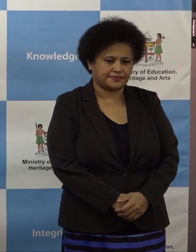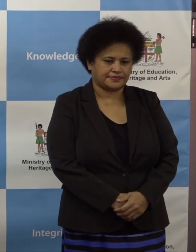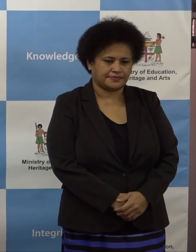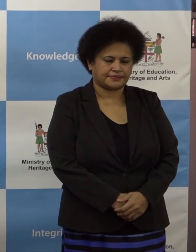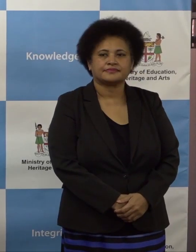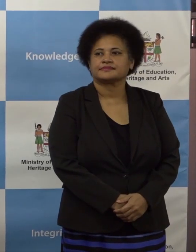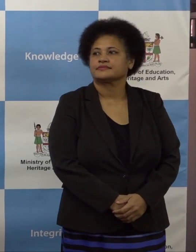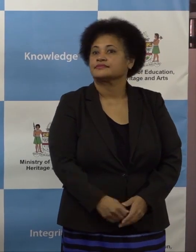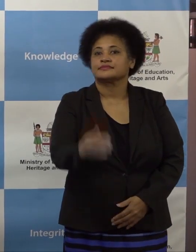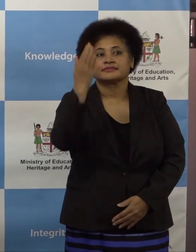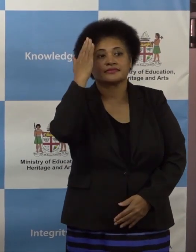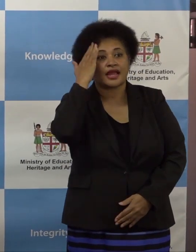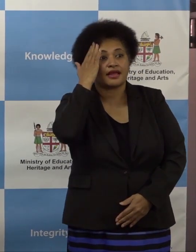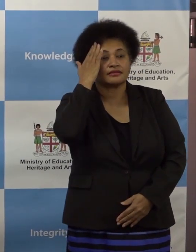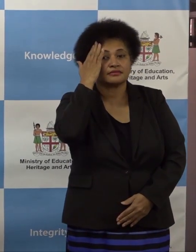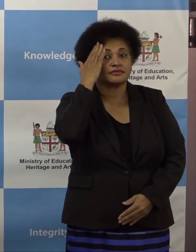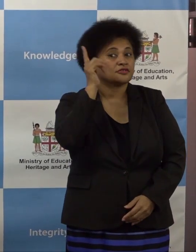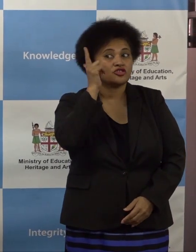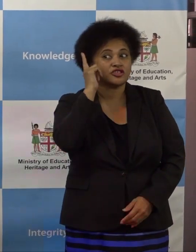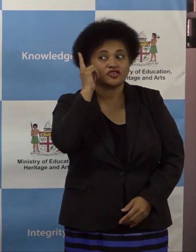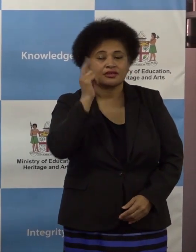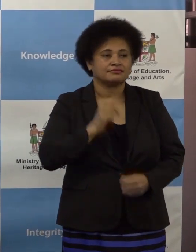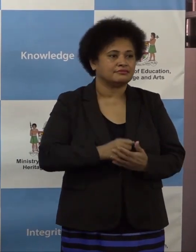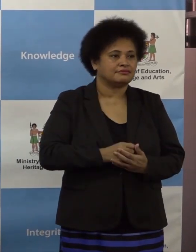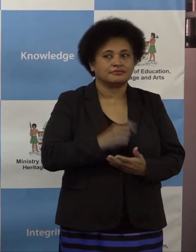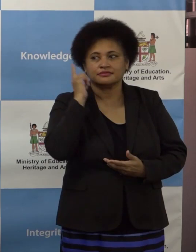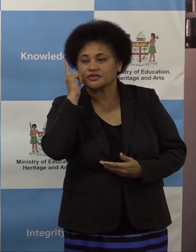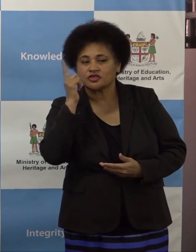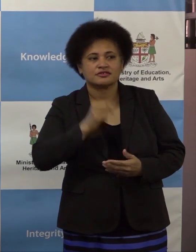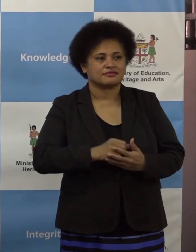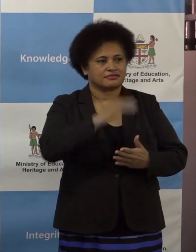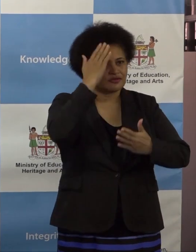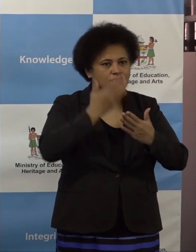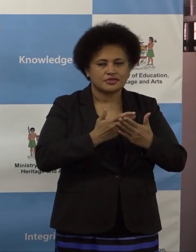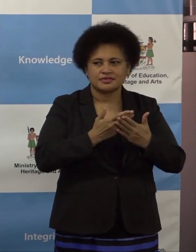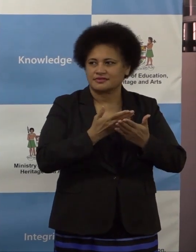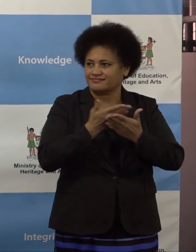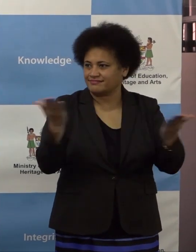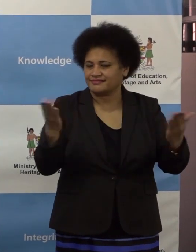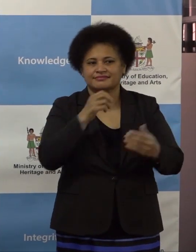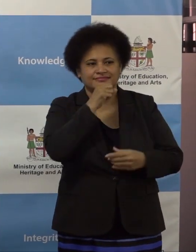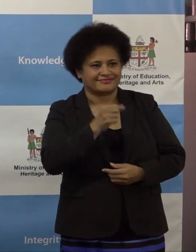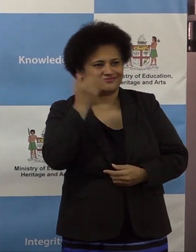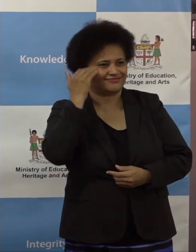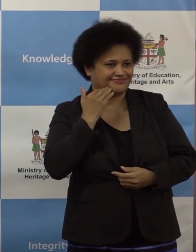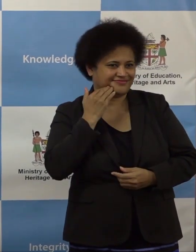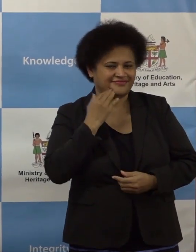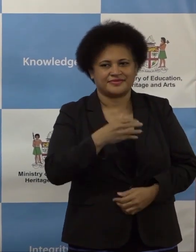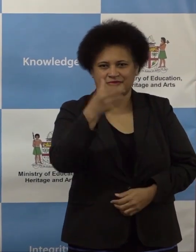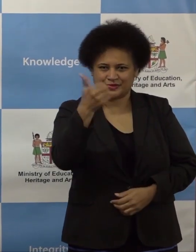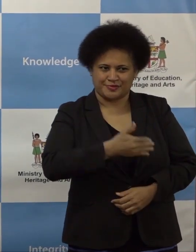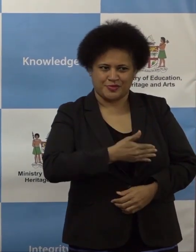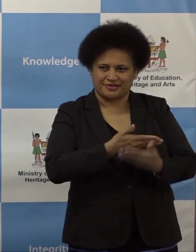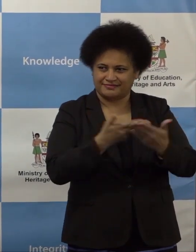The heads of schools, teachers, students, media representatives, ladies and gentlemen, a very good morning